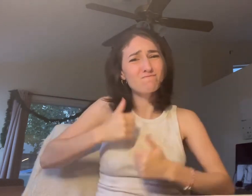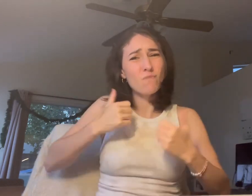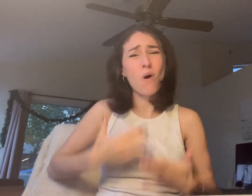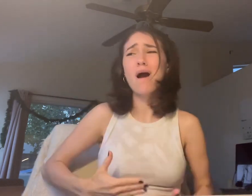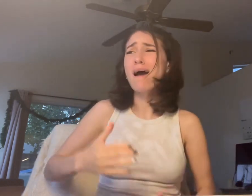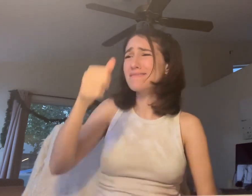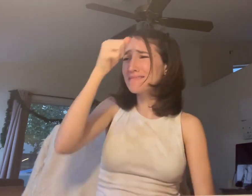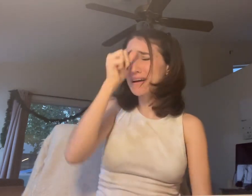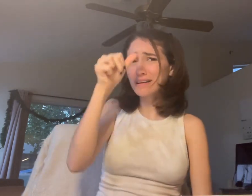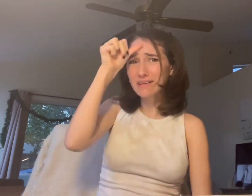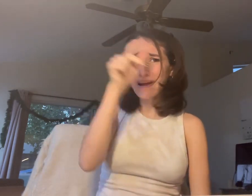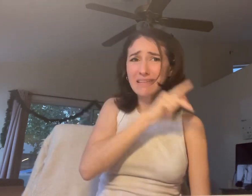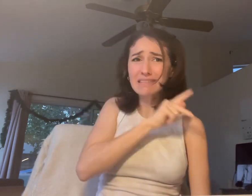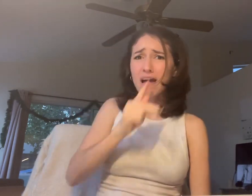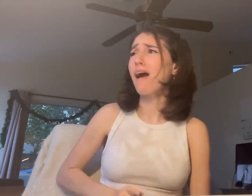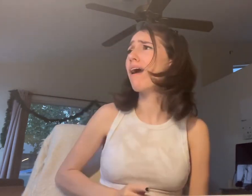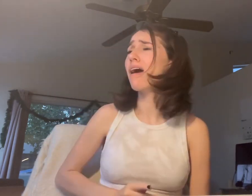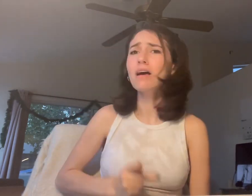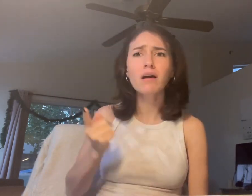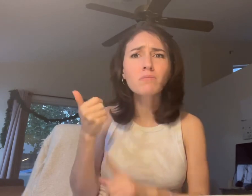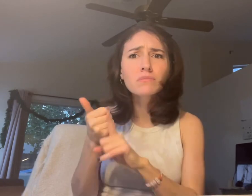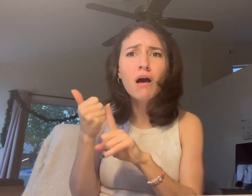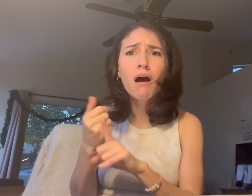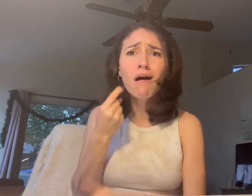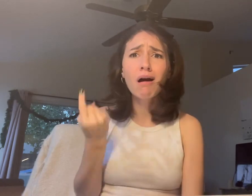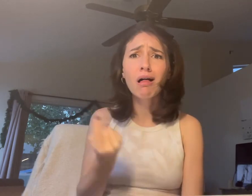terrified In the darkness